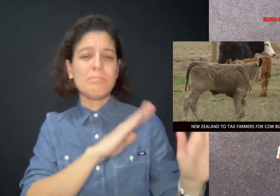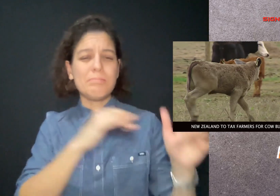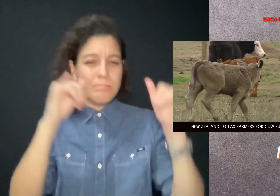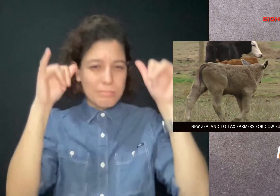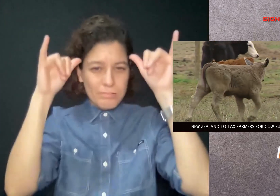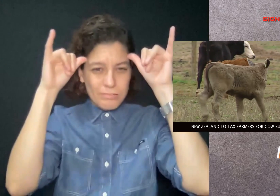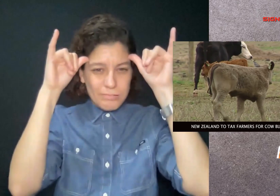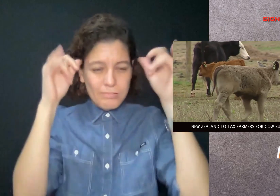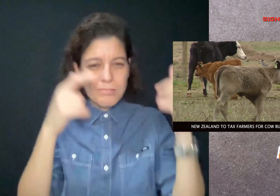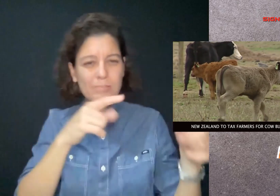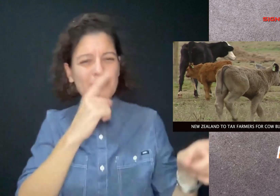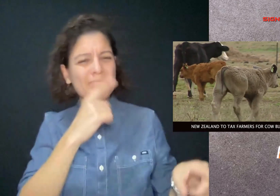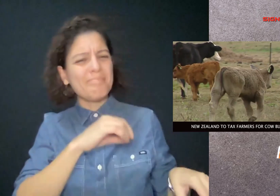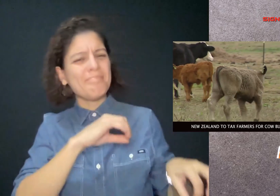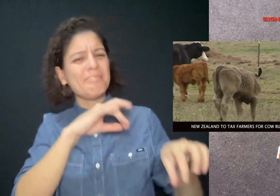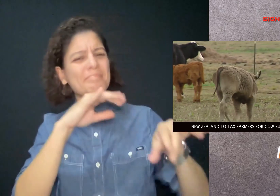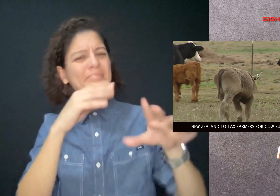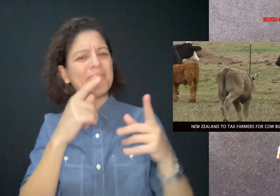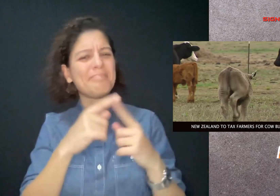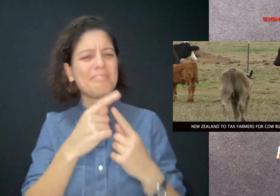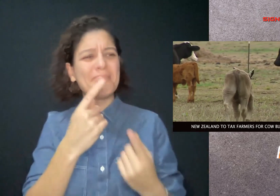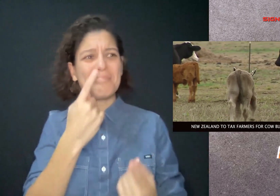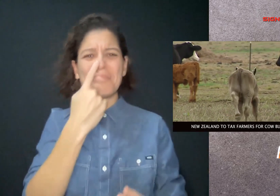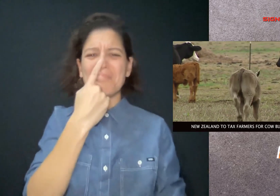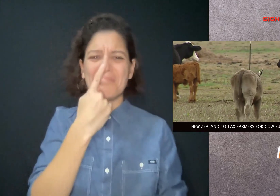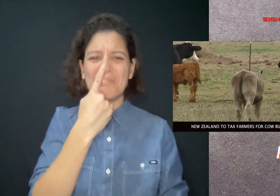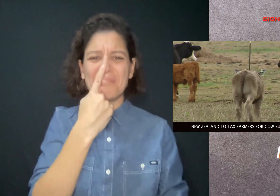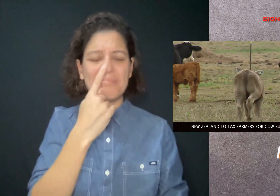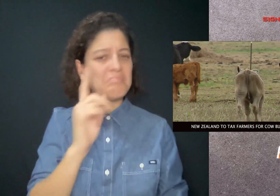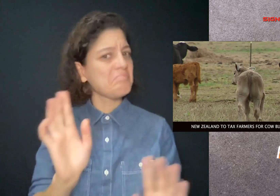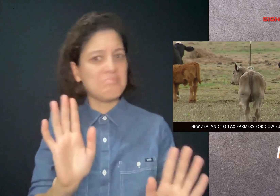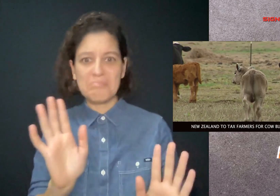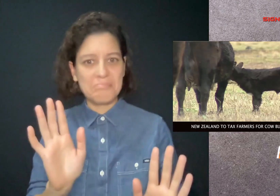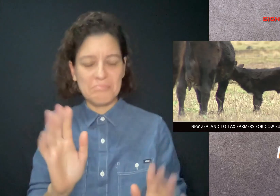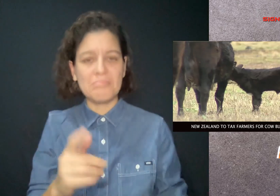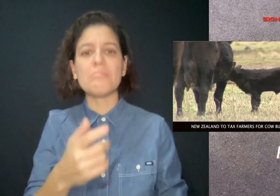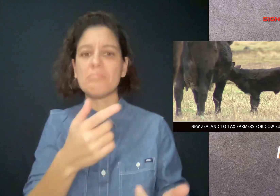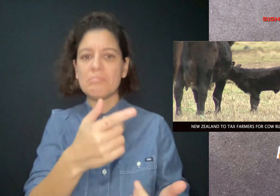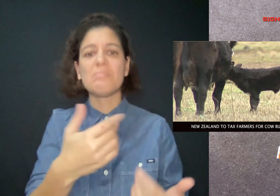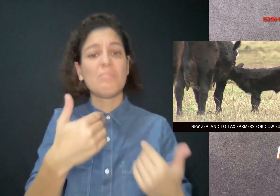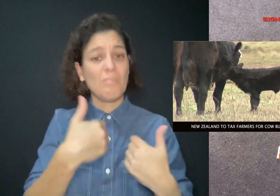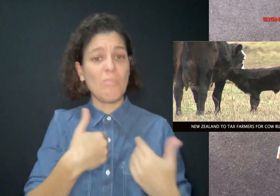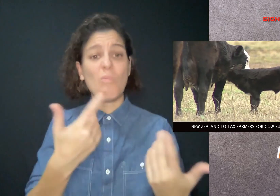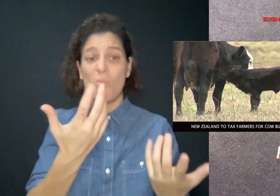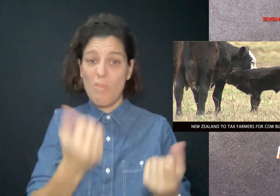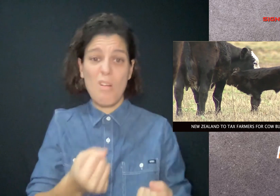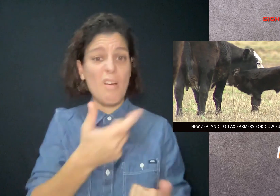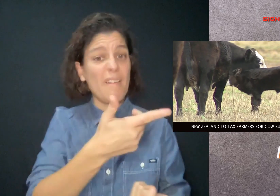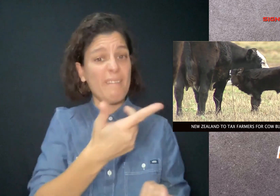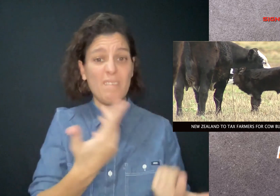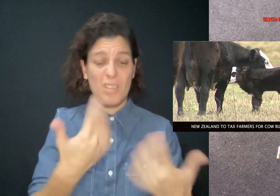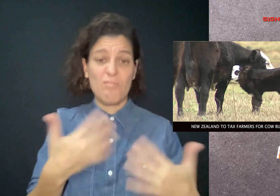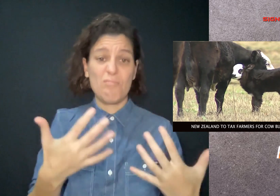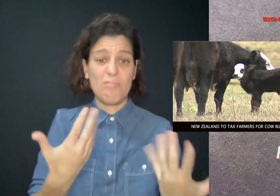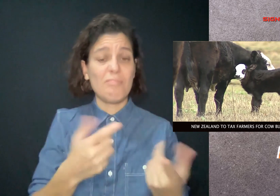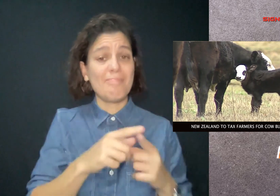The burps and cow farts aren't just smelly. They are apparently contributing